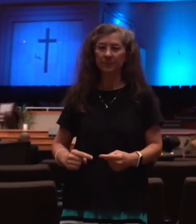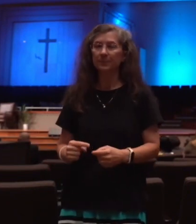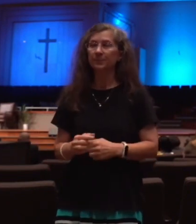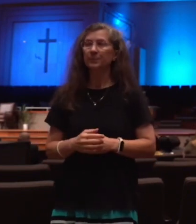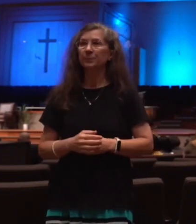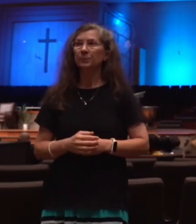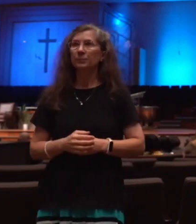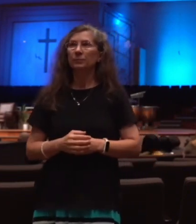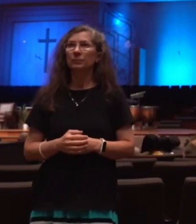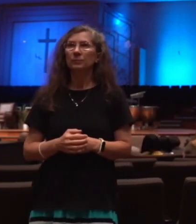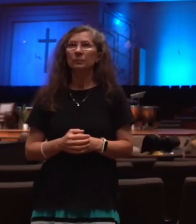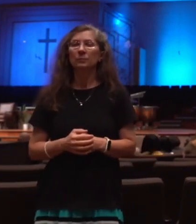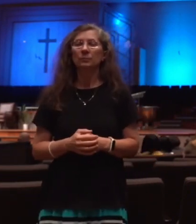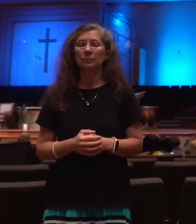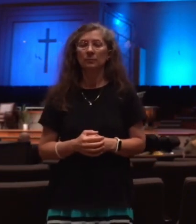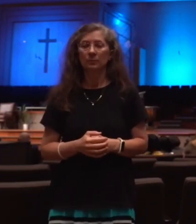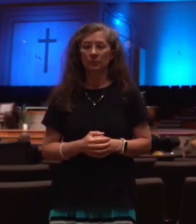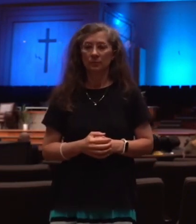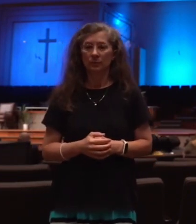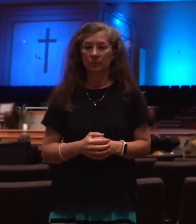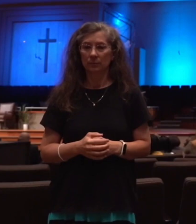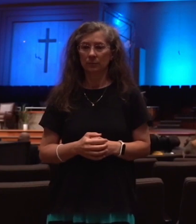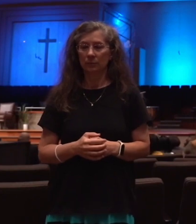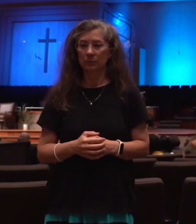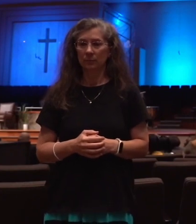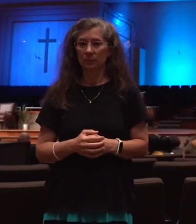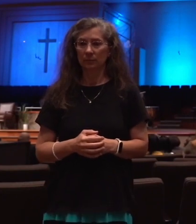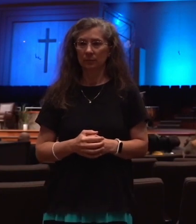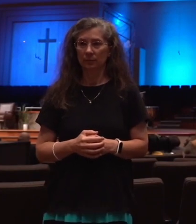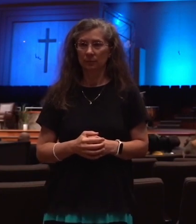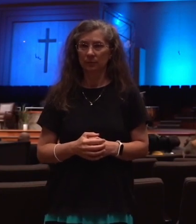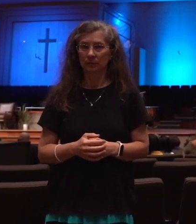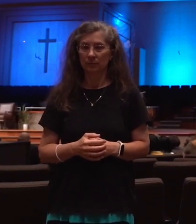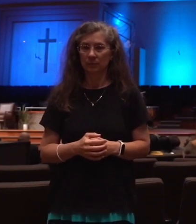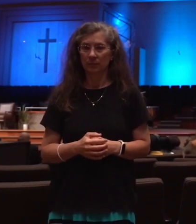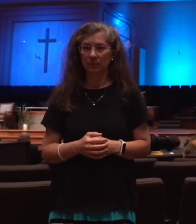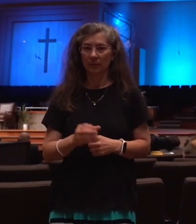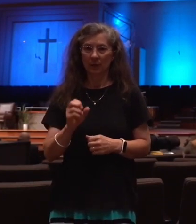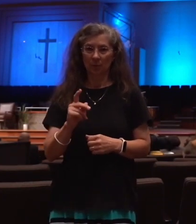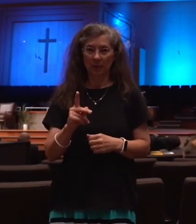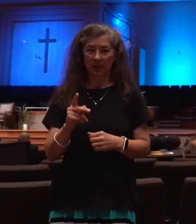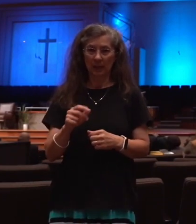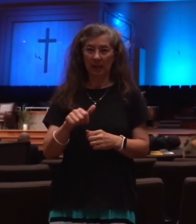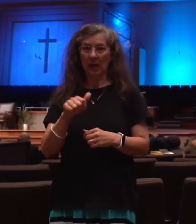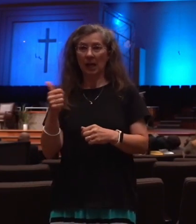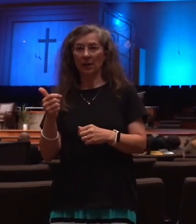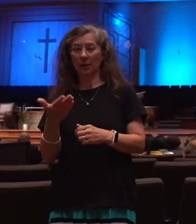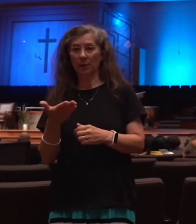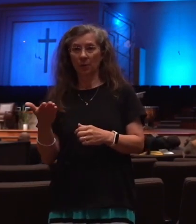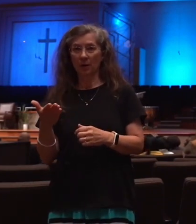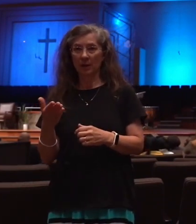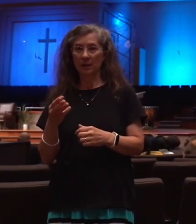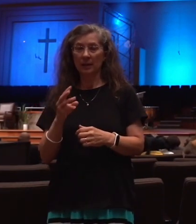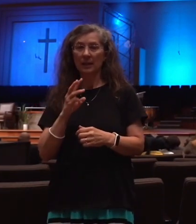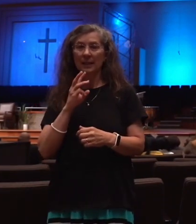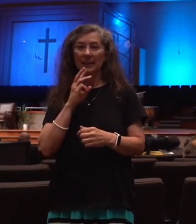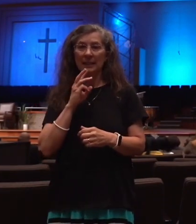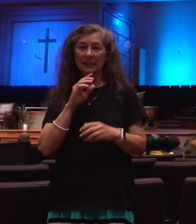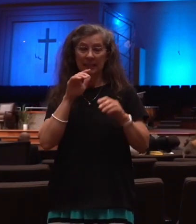hopefully you didn't eat supper before you came. The Mediterranean and the fresh water supplies